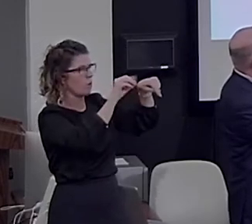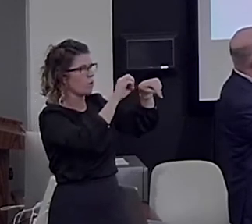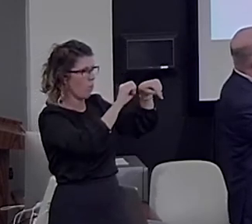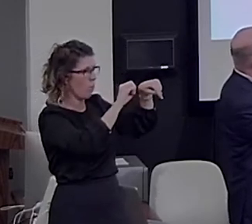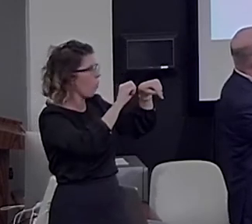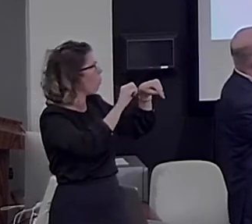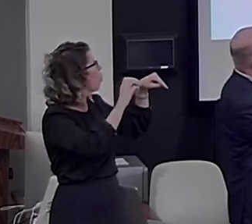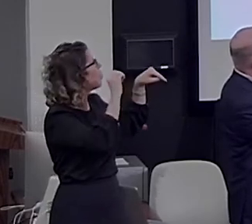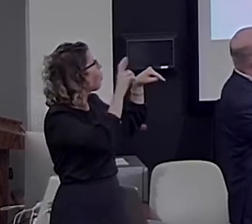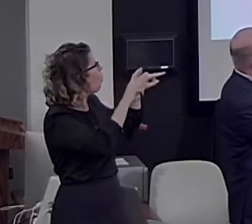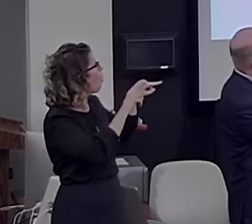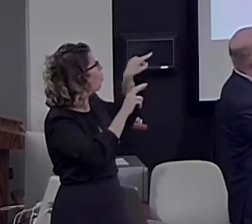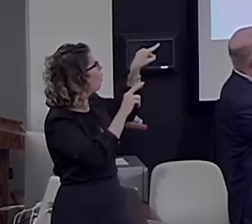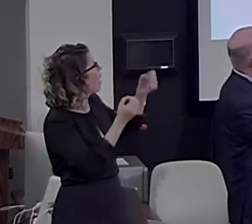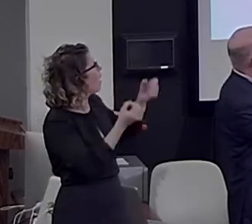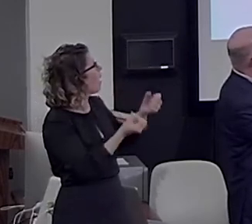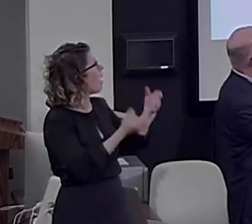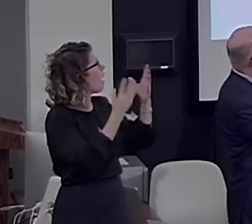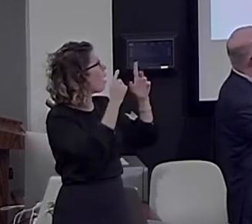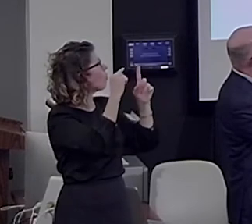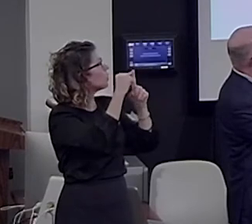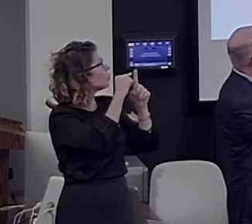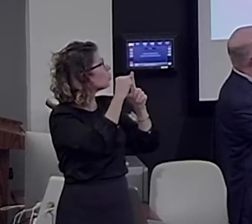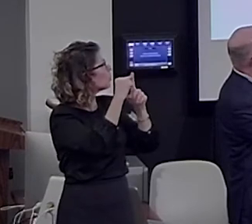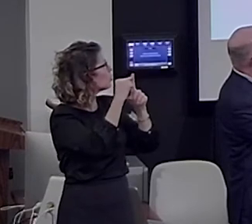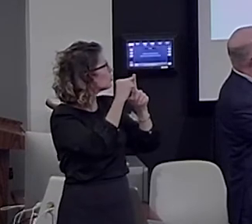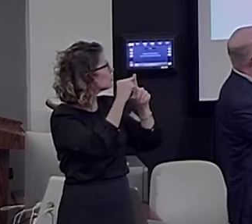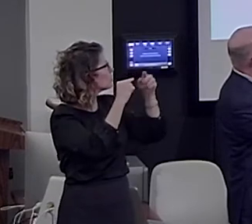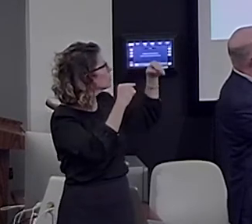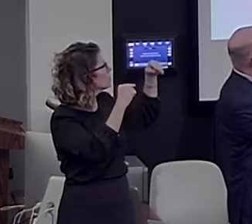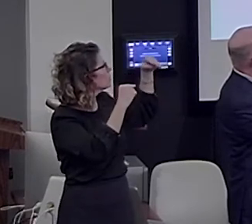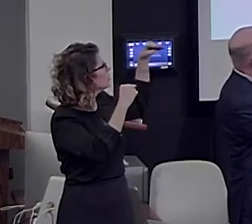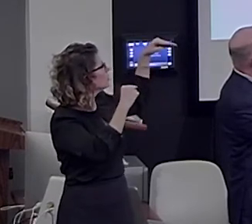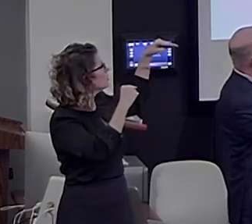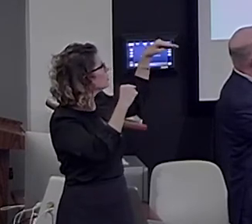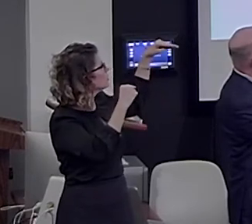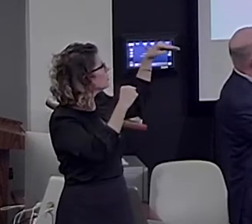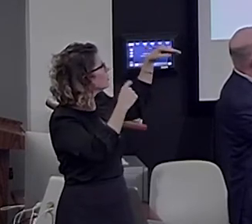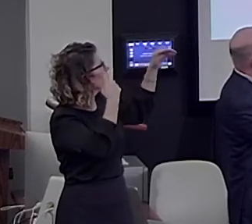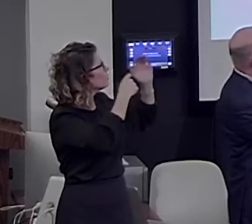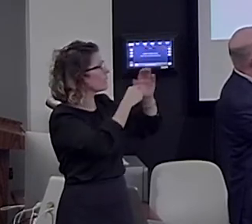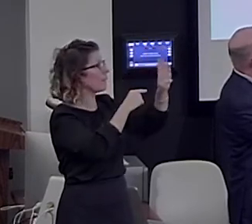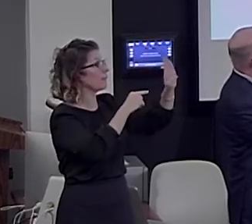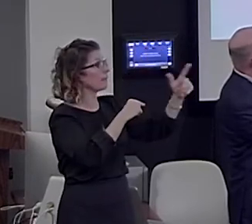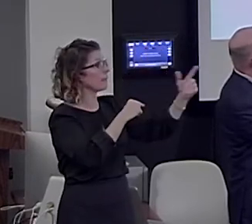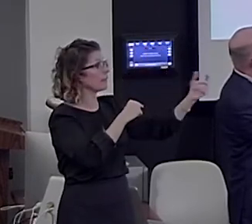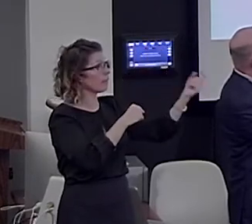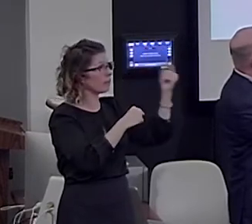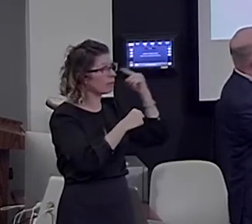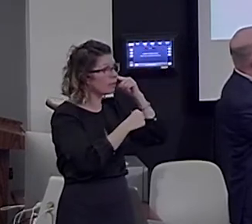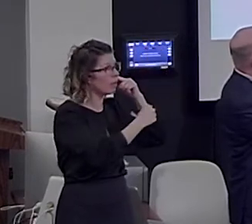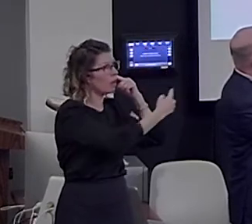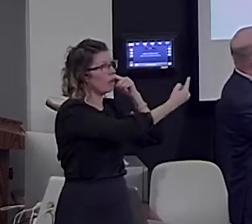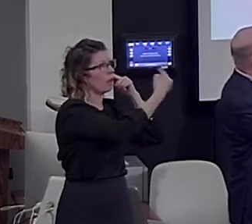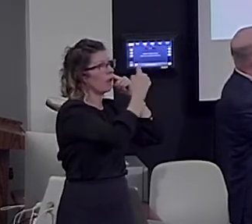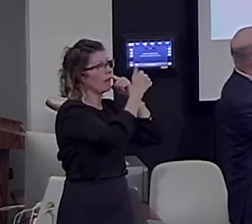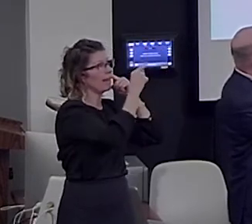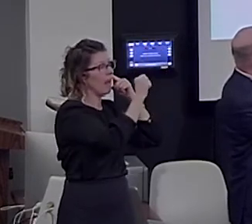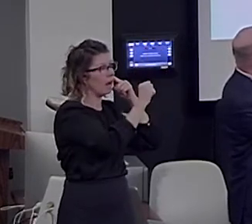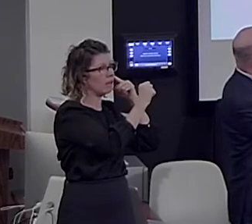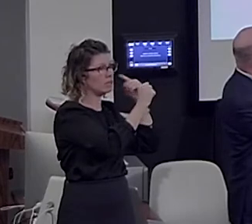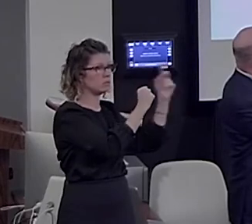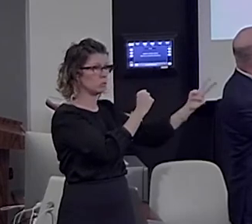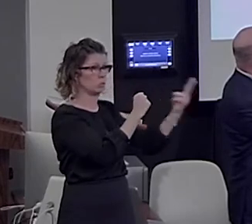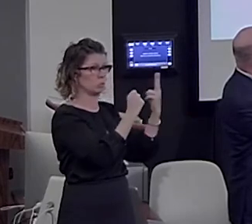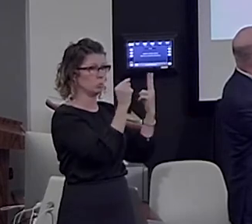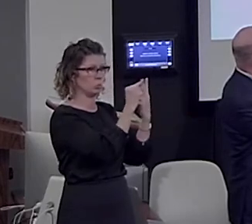pending words versus the number of closed constituents. So, if you get Bill Gates, it's two pending words, but then suddenly, you